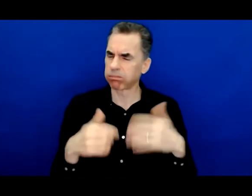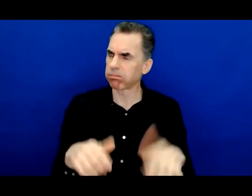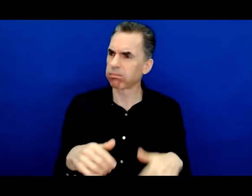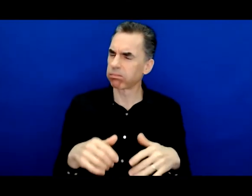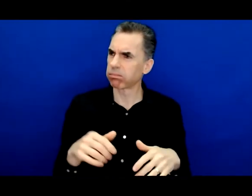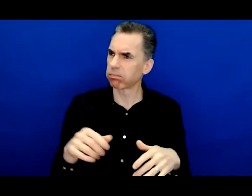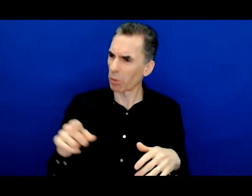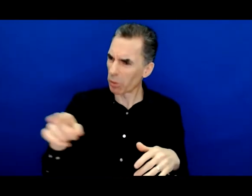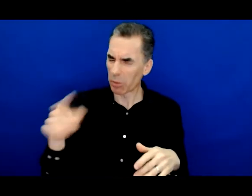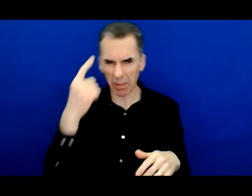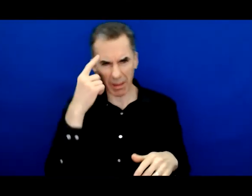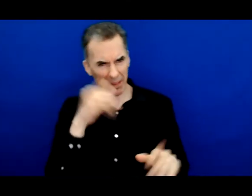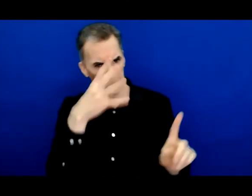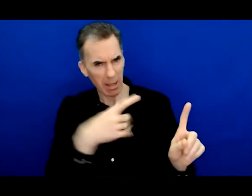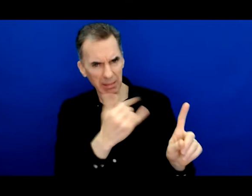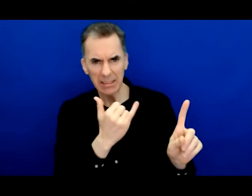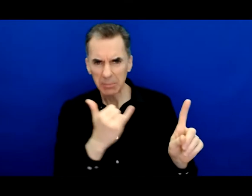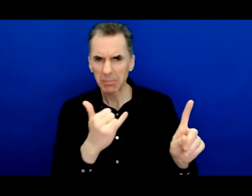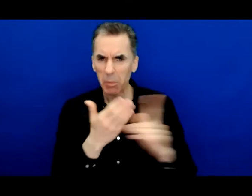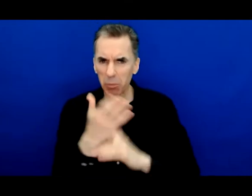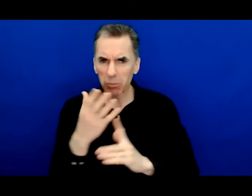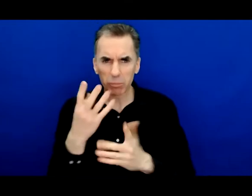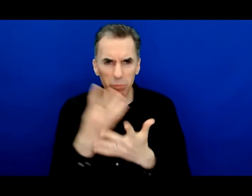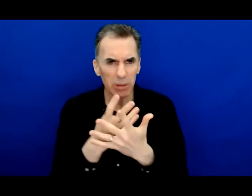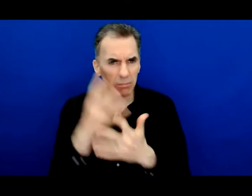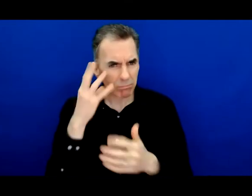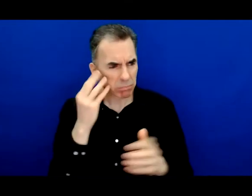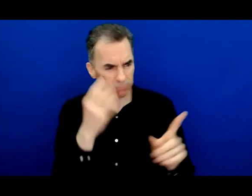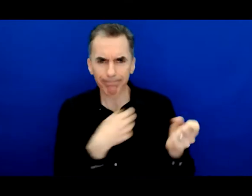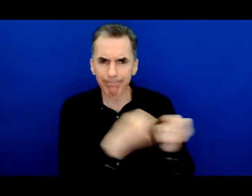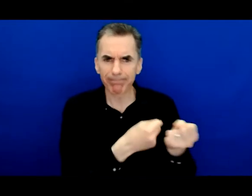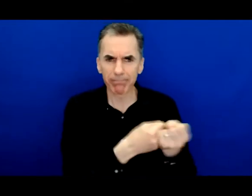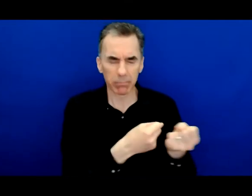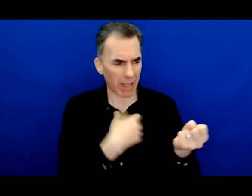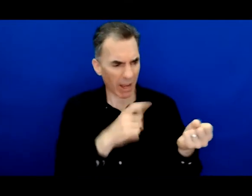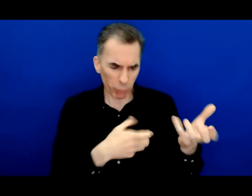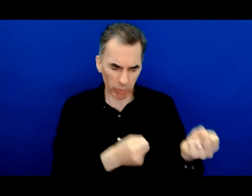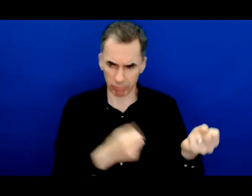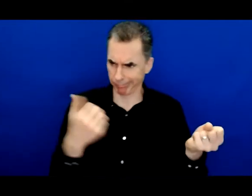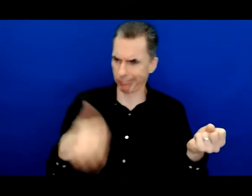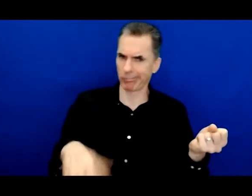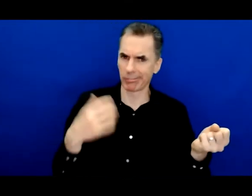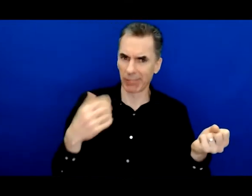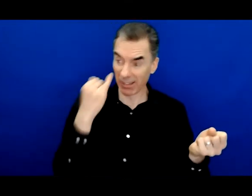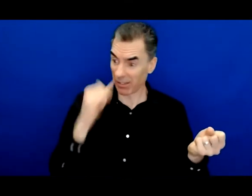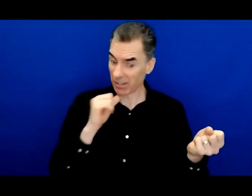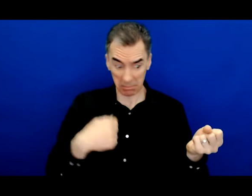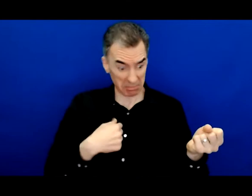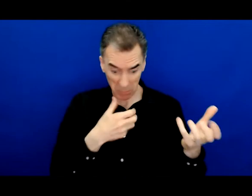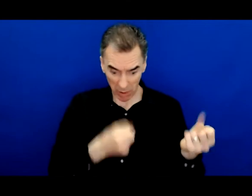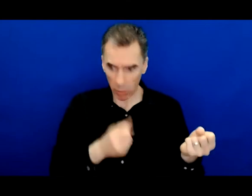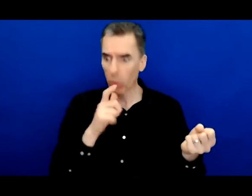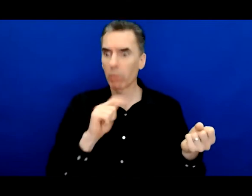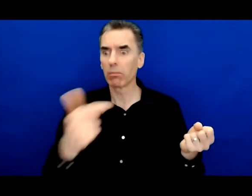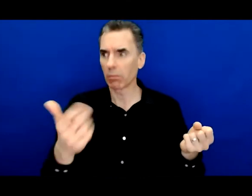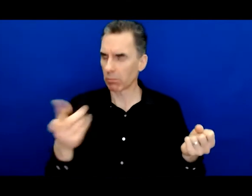and like I have this saying right if not me then who if not us then who right or if not now then when right and so I think about the properties you